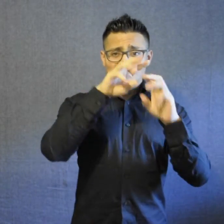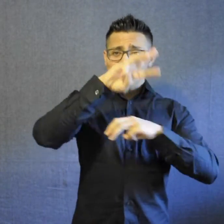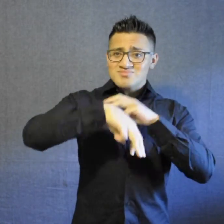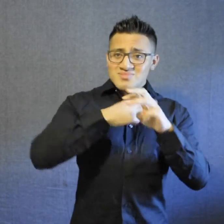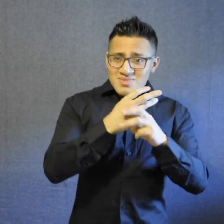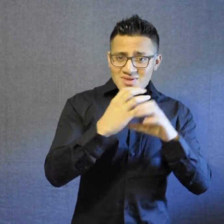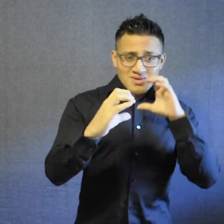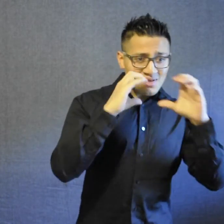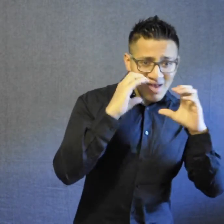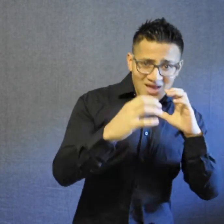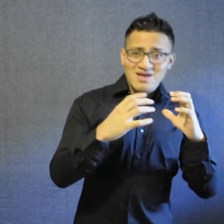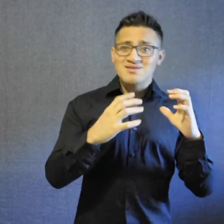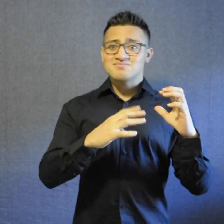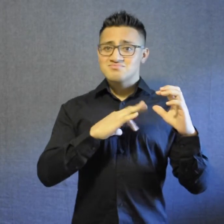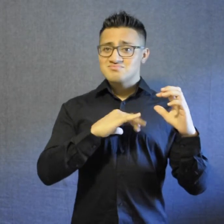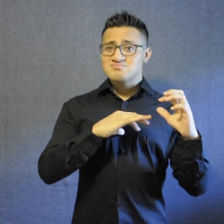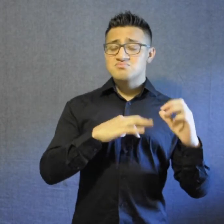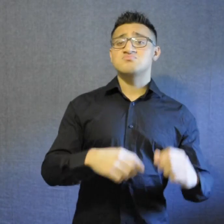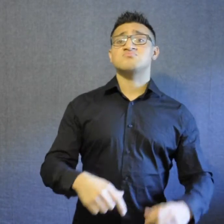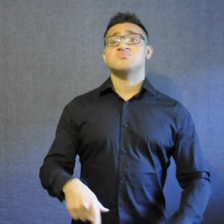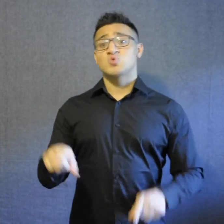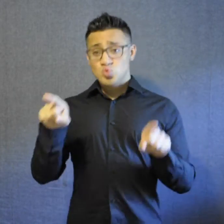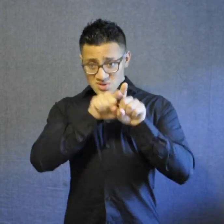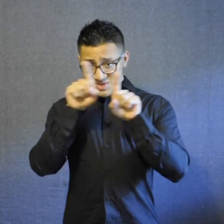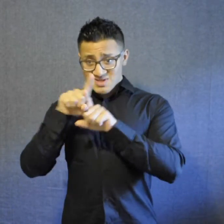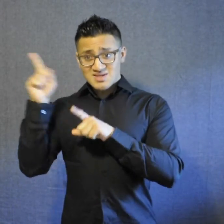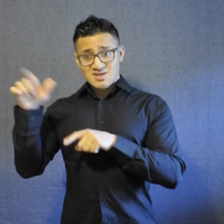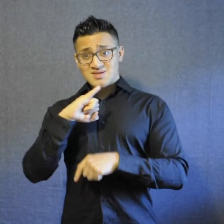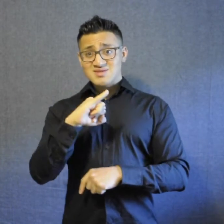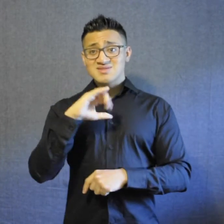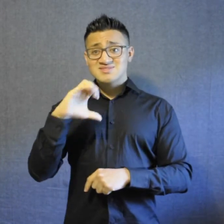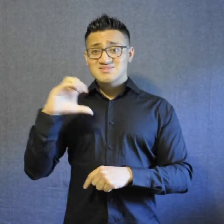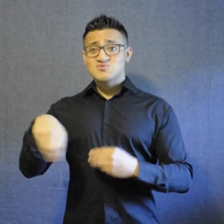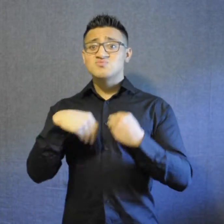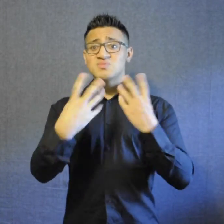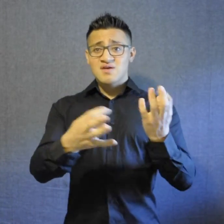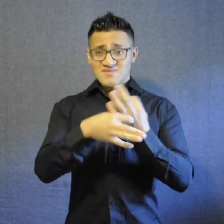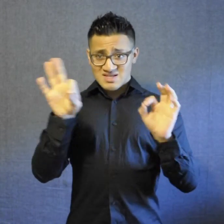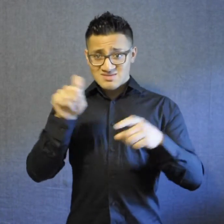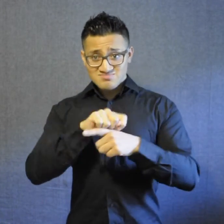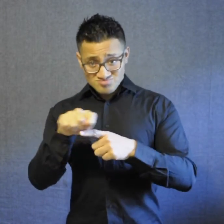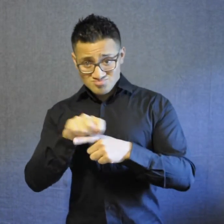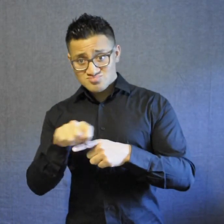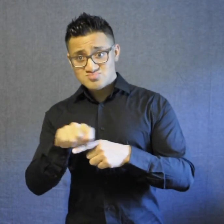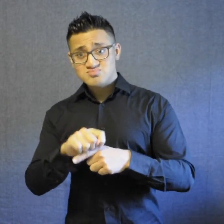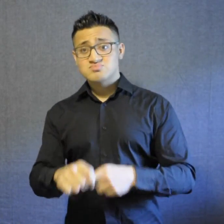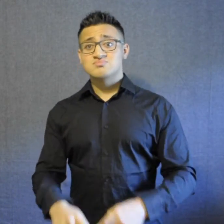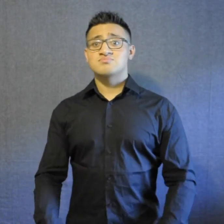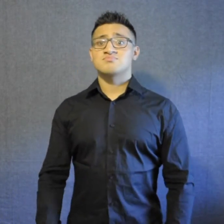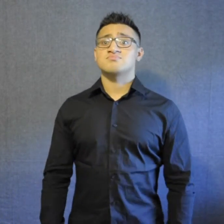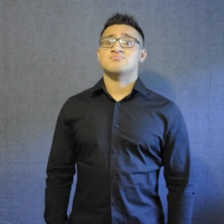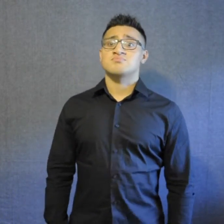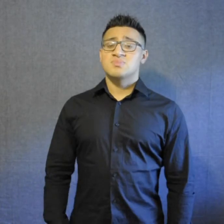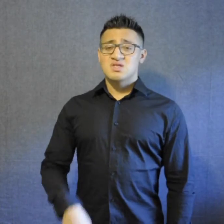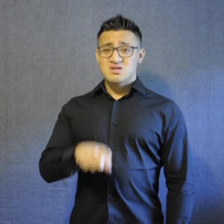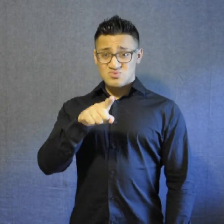These enable communication with family, friends, and the rest of the world, which is great. iCanConnect also provides equipment training.